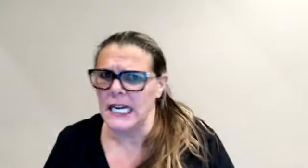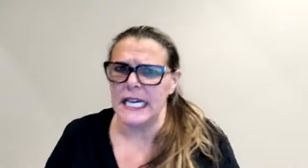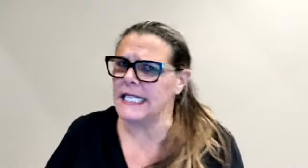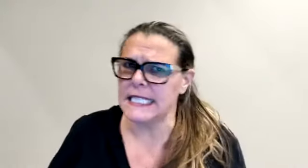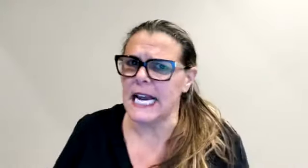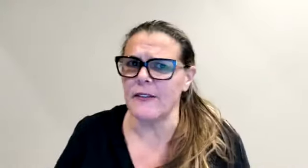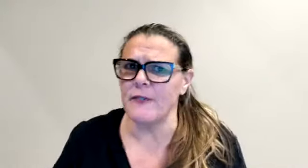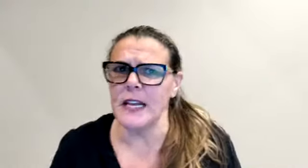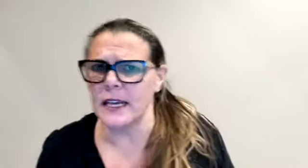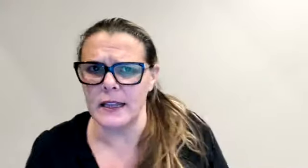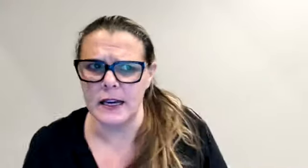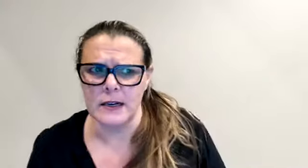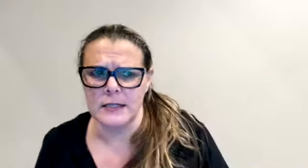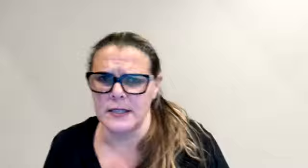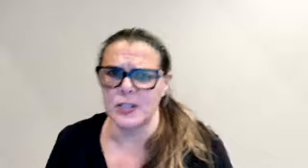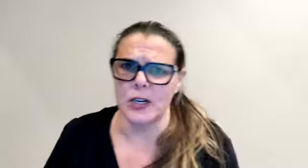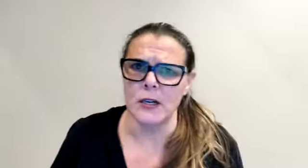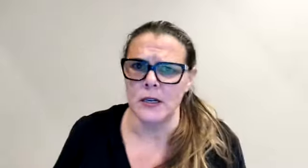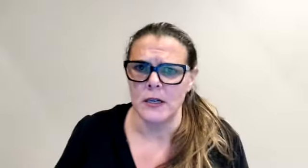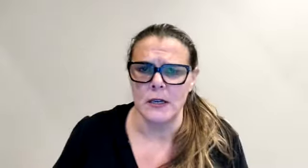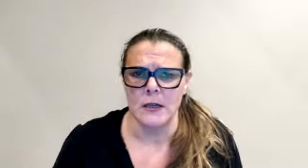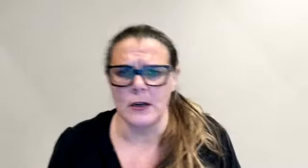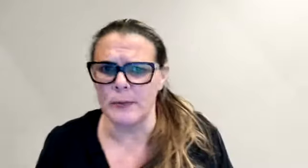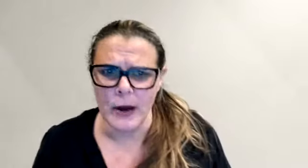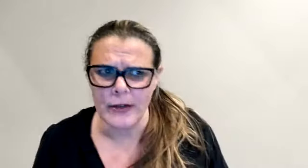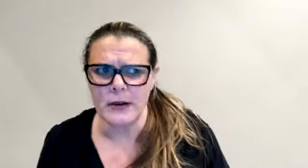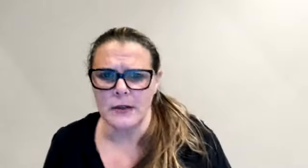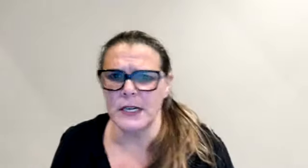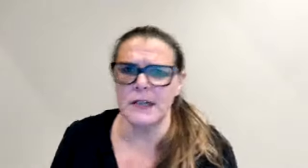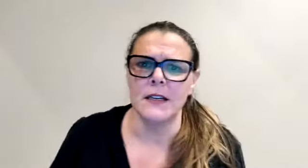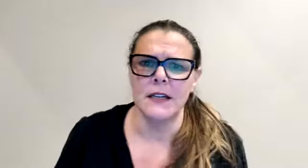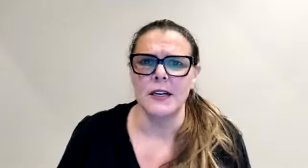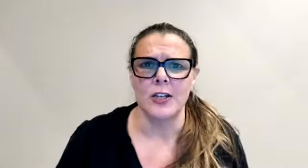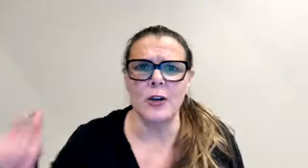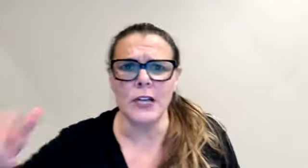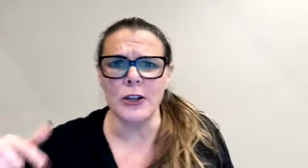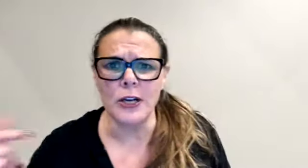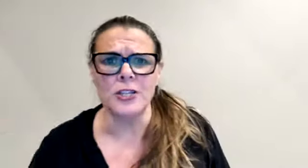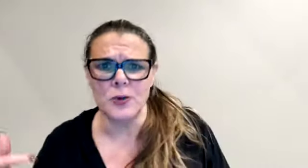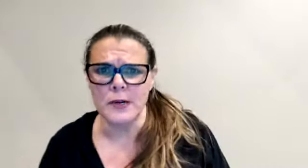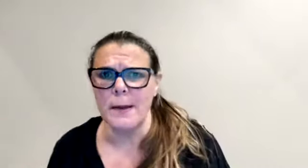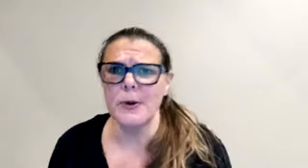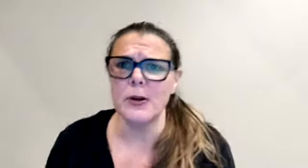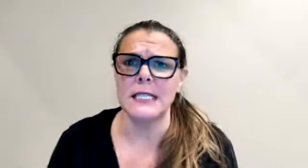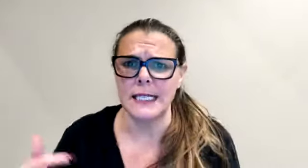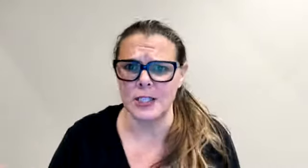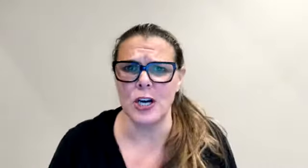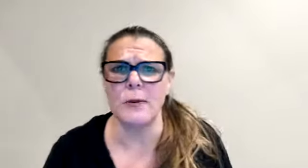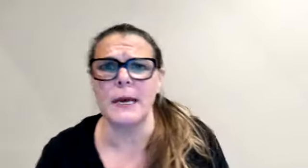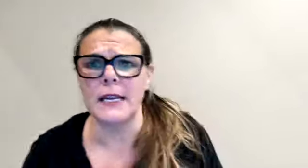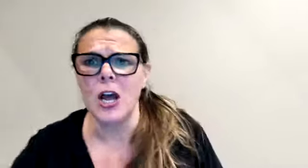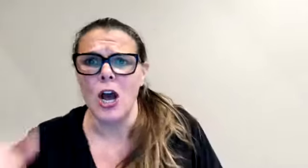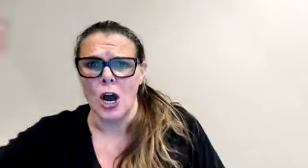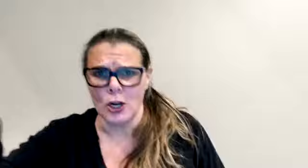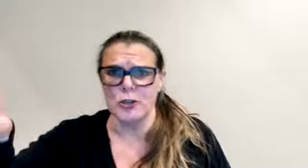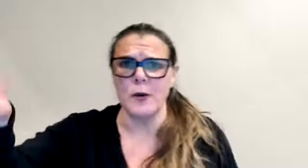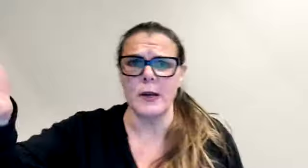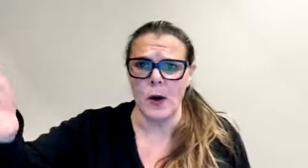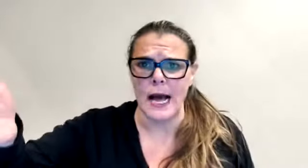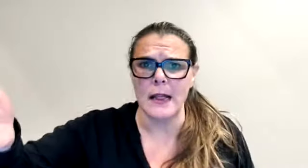It's not a feeling there, sister or brother. You can look at your numbers and determine, are you doing well